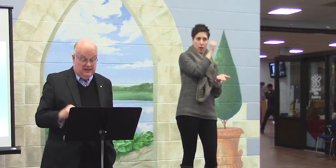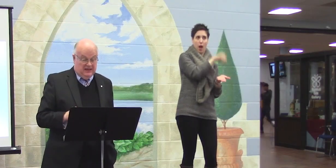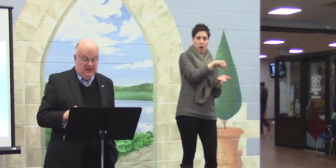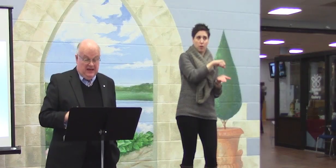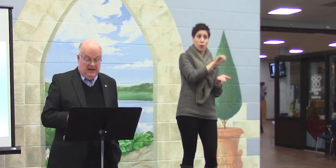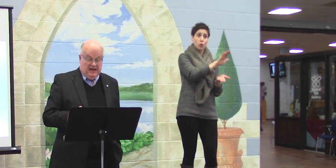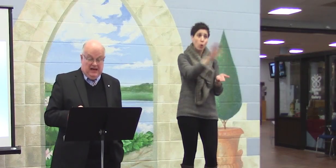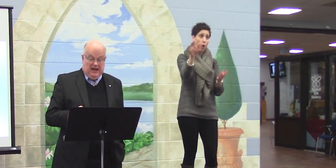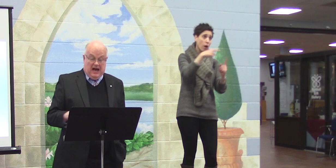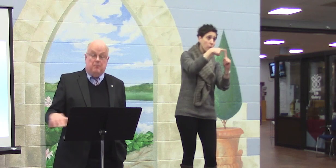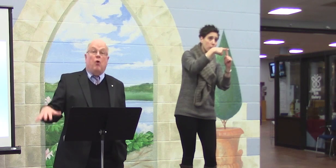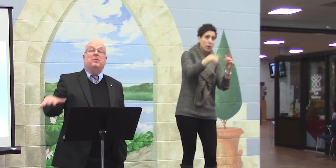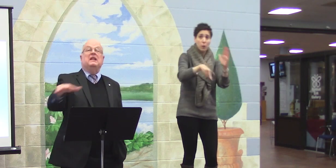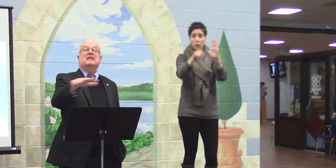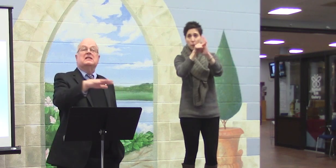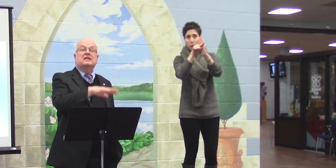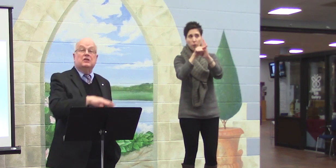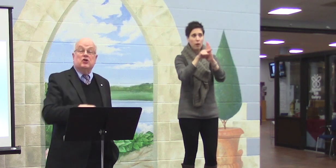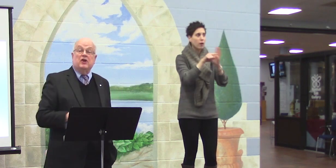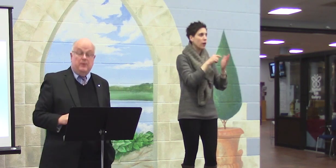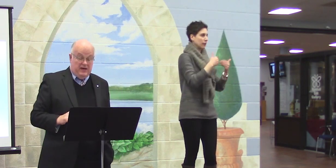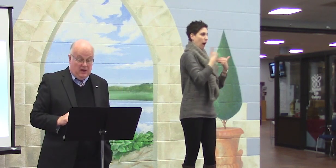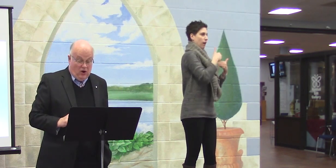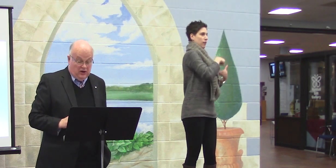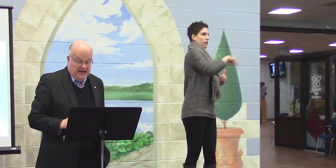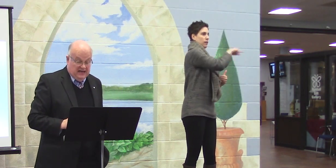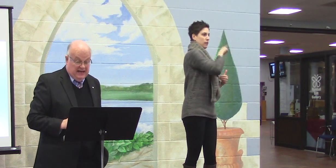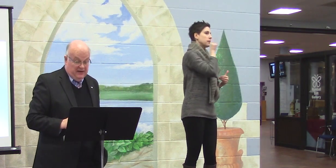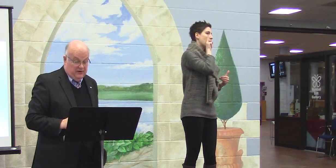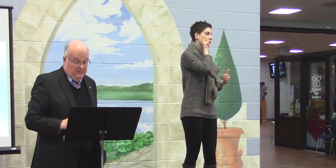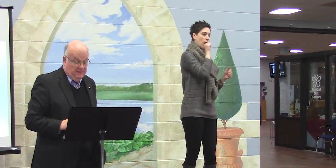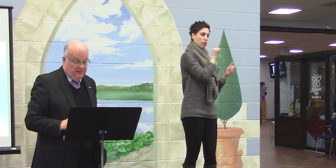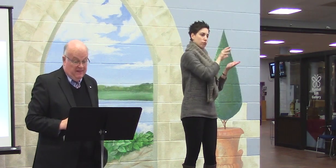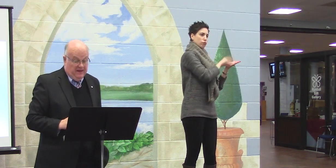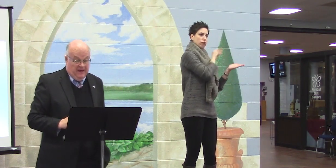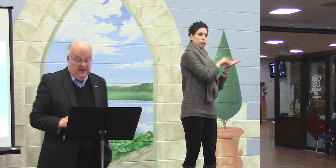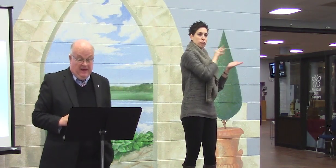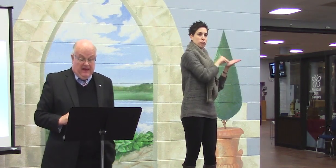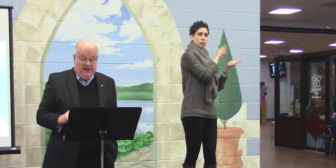things. I'm hoping this is a journey we can all take together.